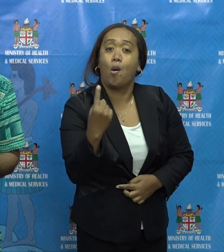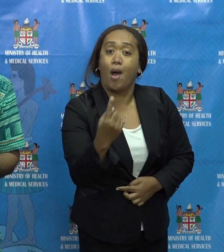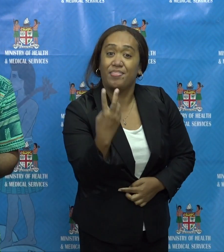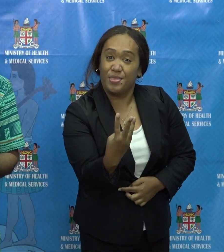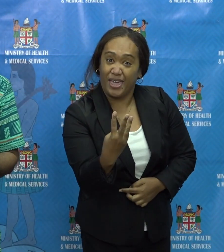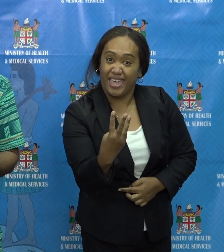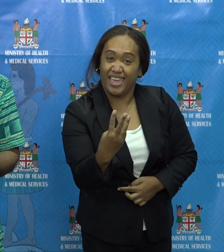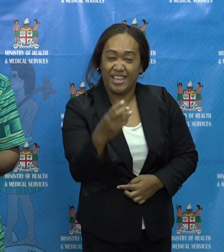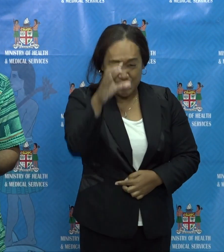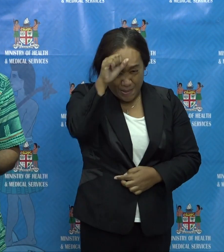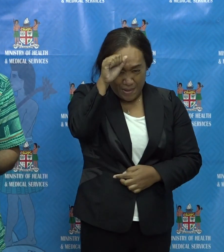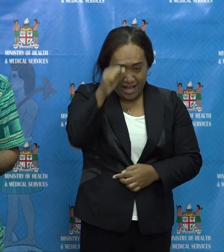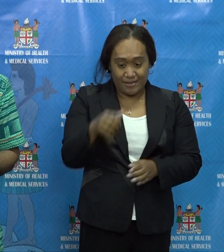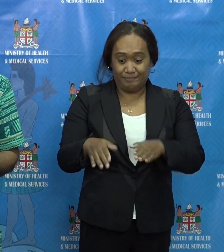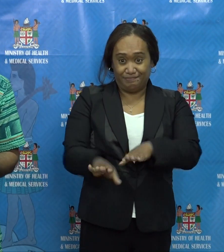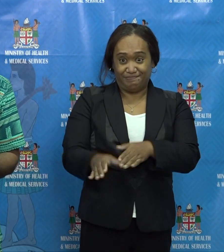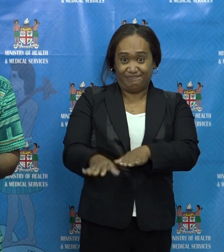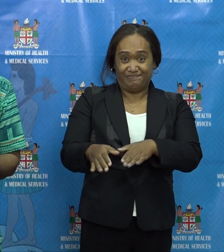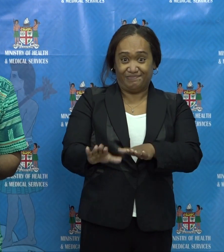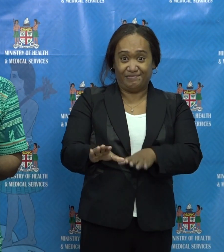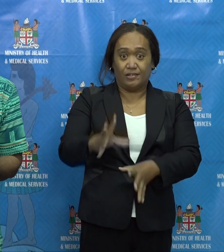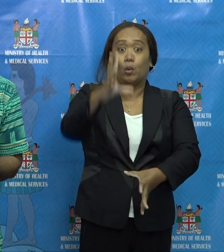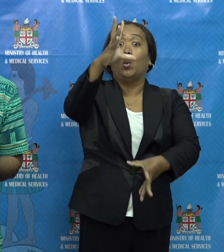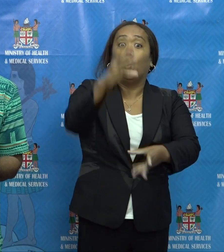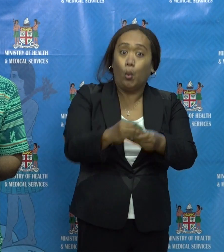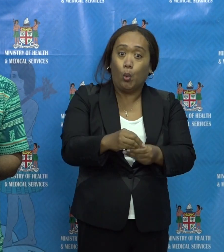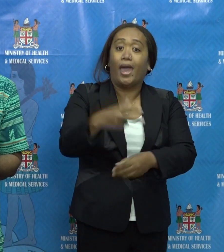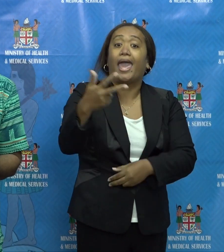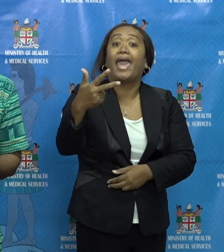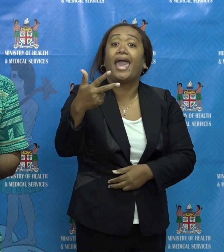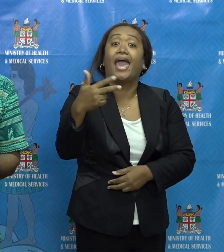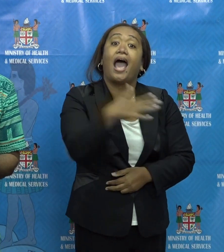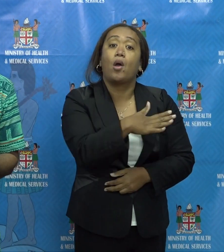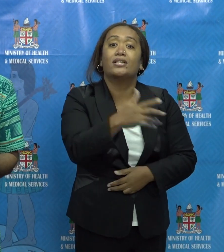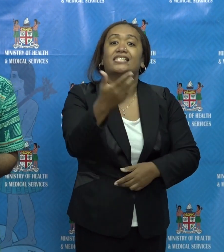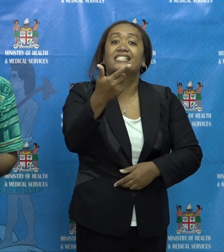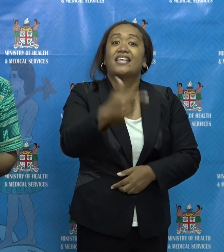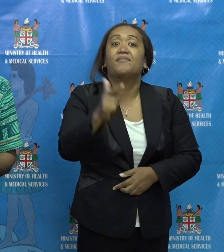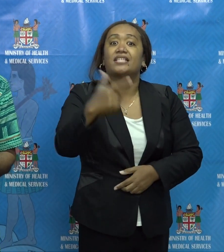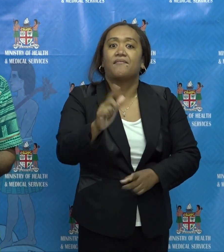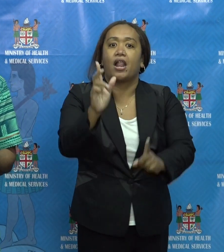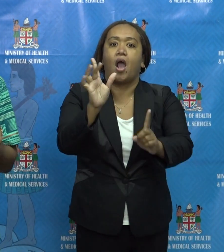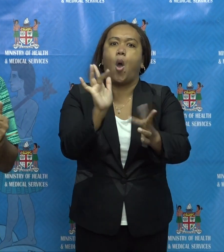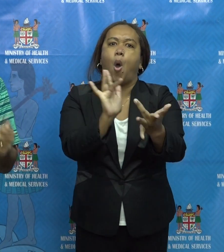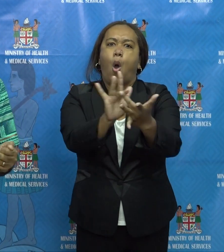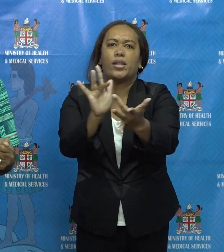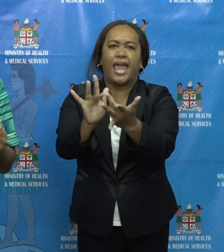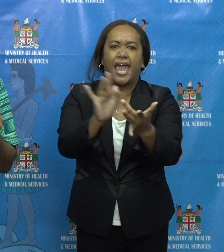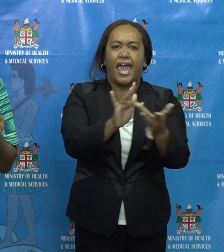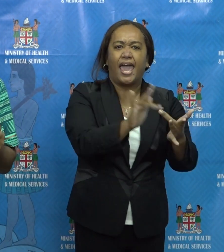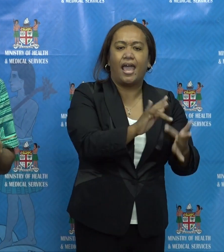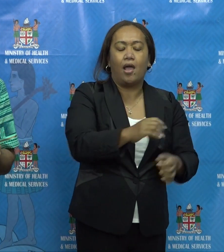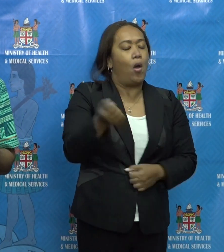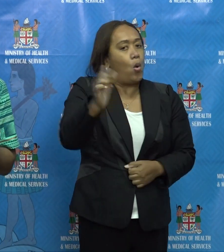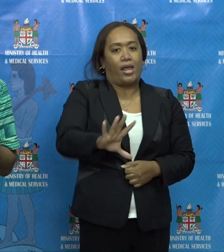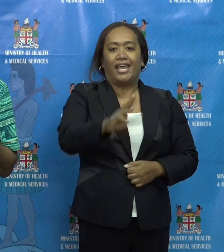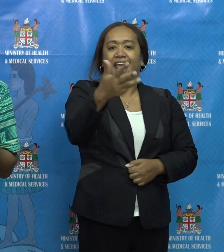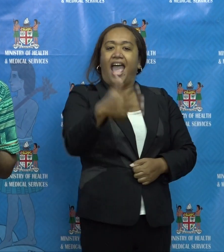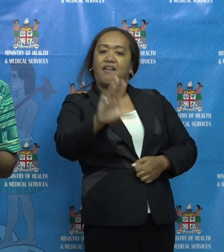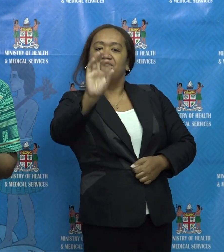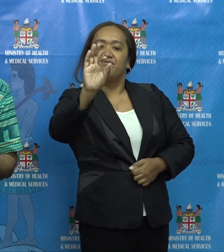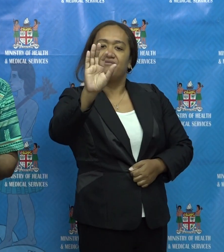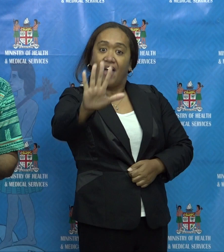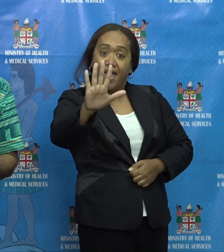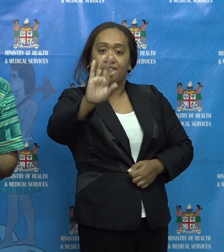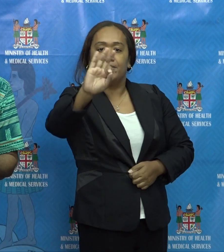Of her 877 contacts, 95% have been contacted, screened, and